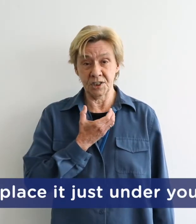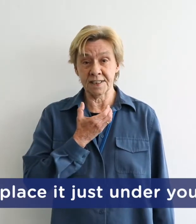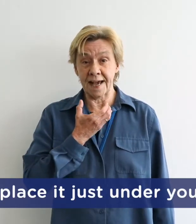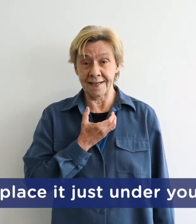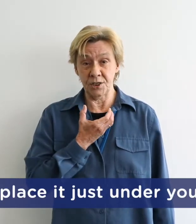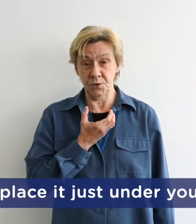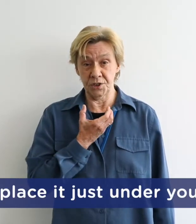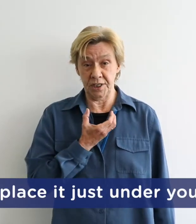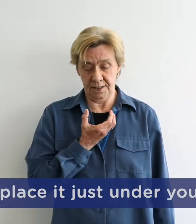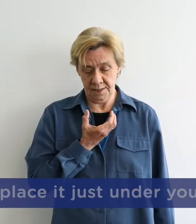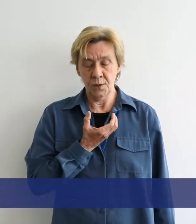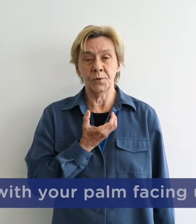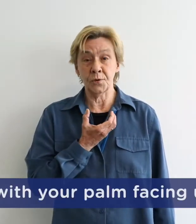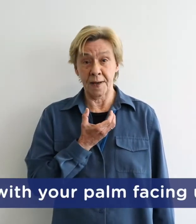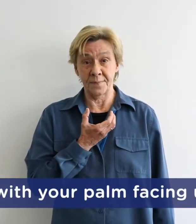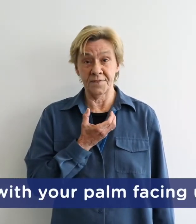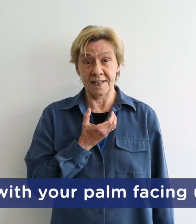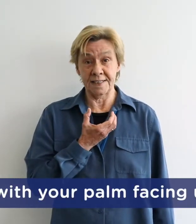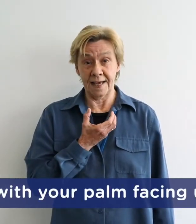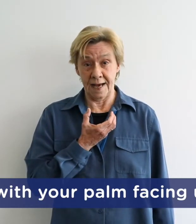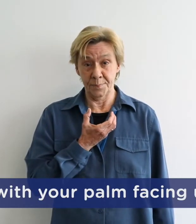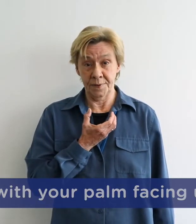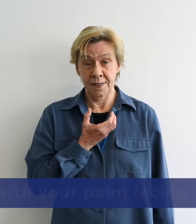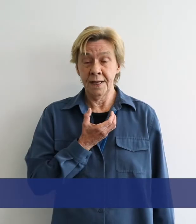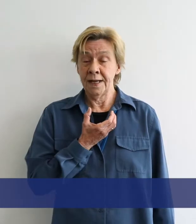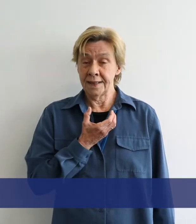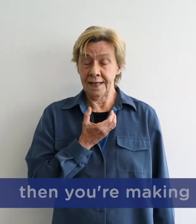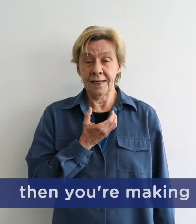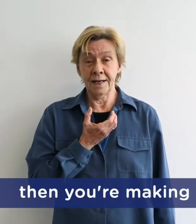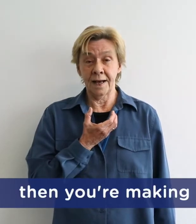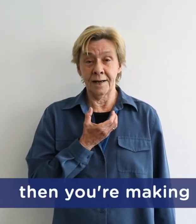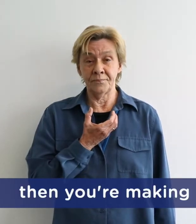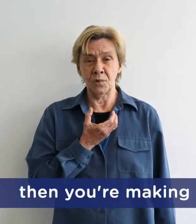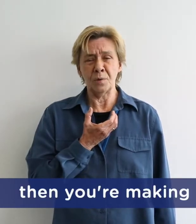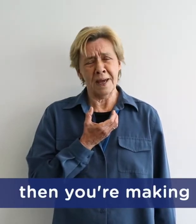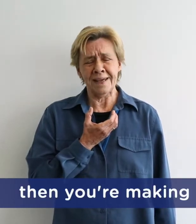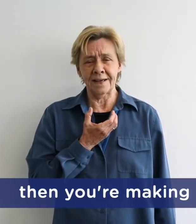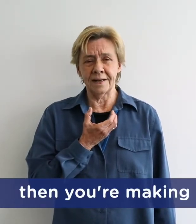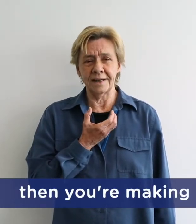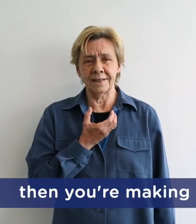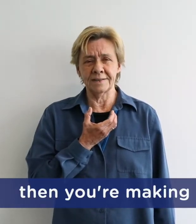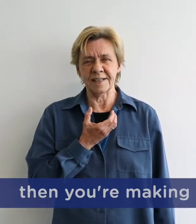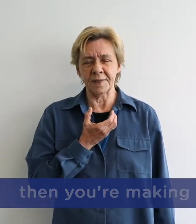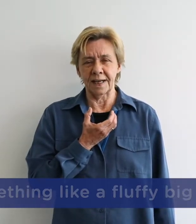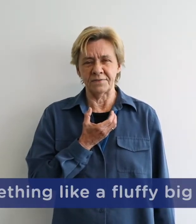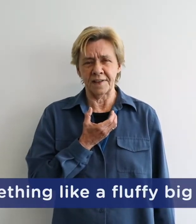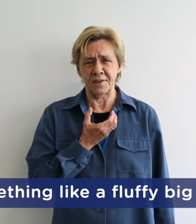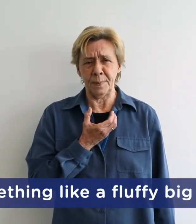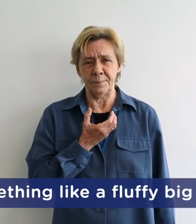just under your chin with your palm facing up then you're making something like a fluffy big